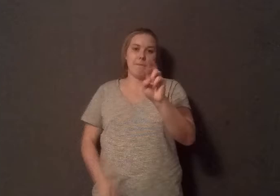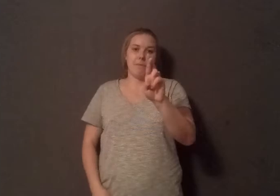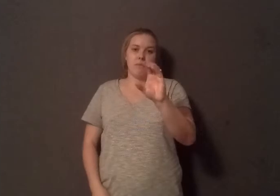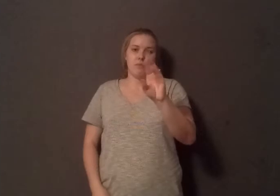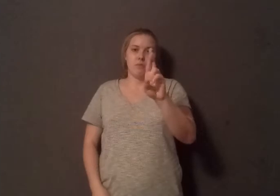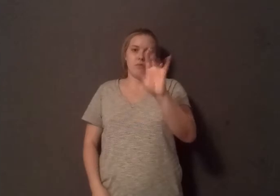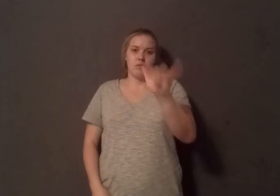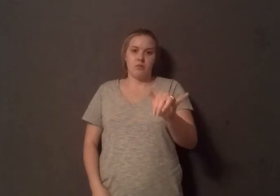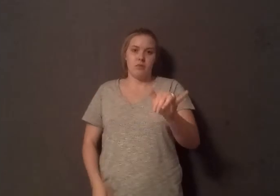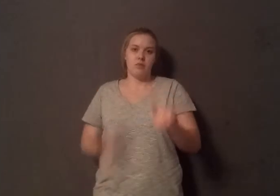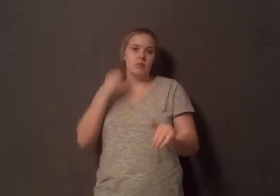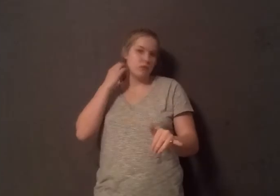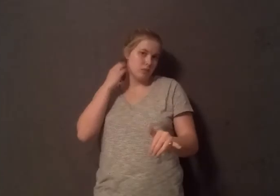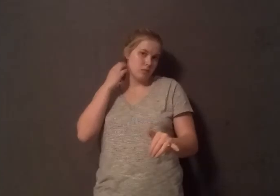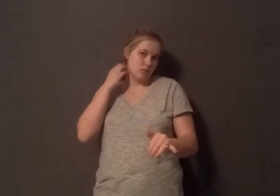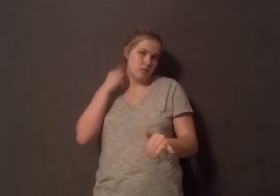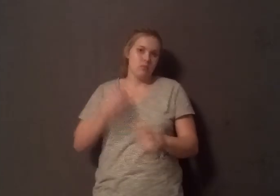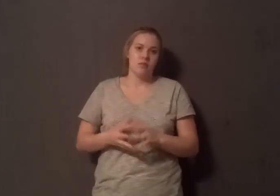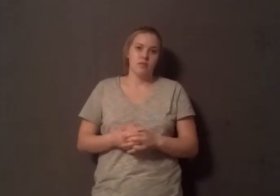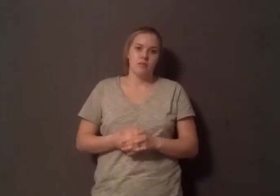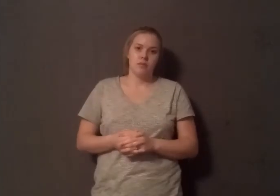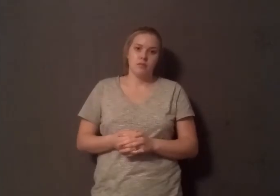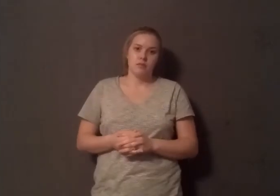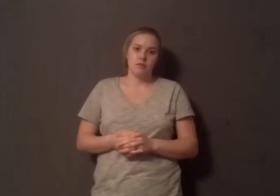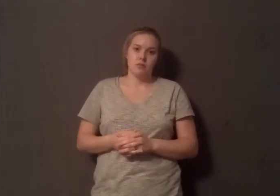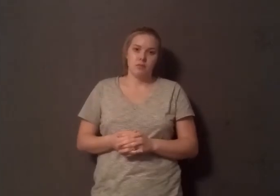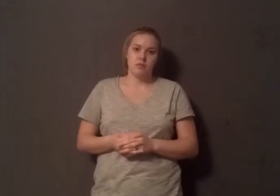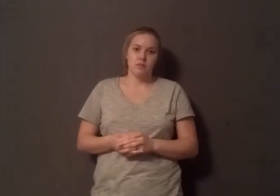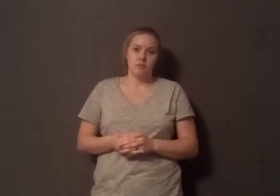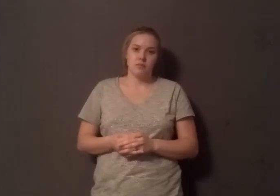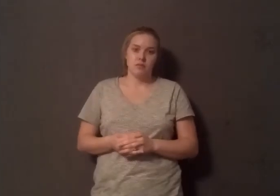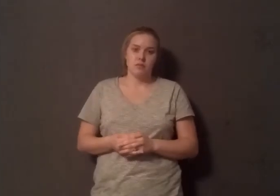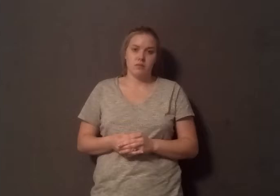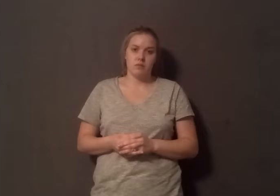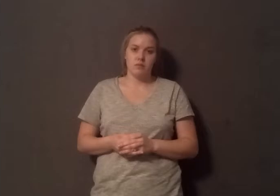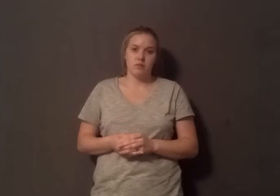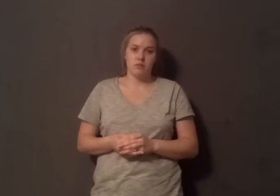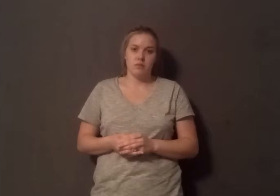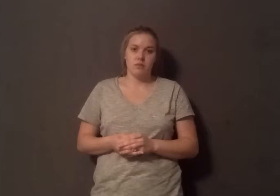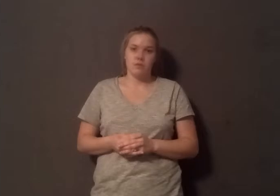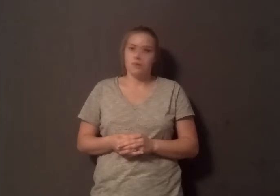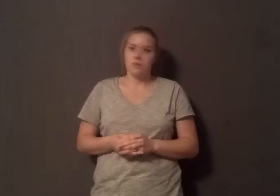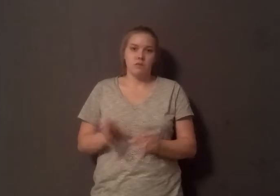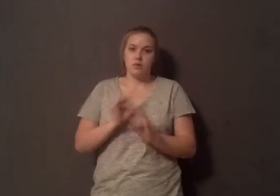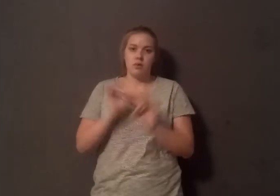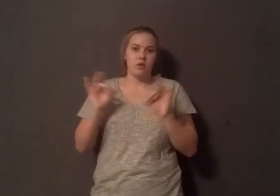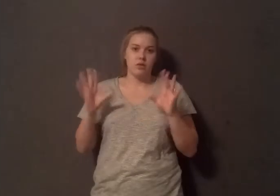people think is the healthiest fish. Truth is, the amount of pesticides and herbicides in the flesh of these fish are shocking. And they have estrogenic